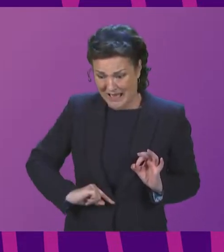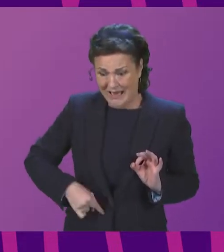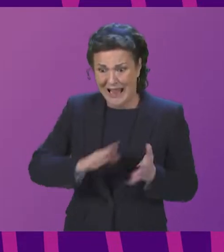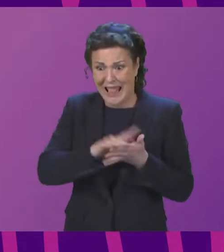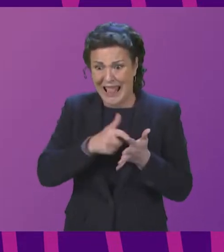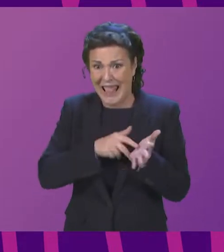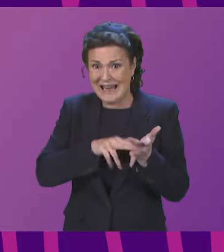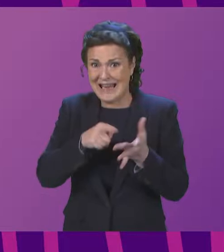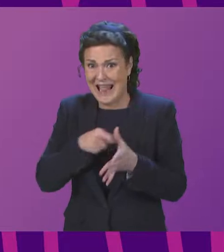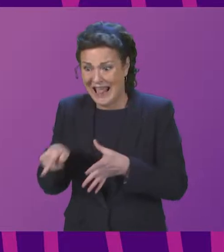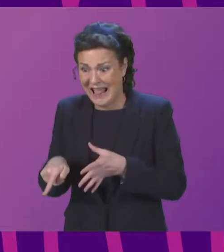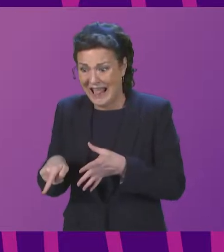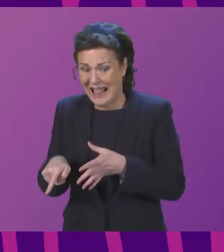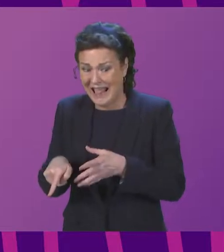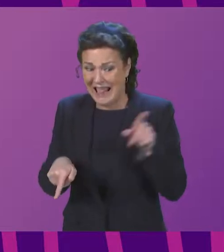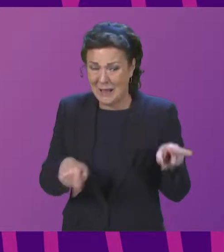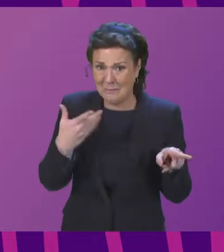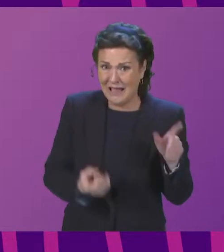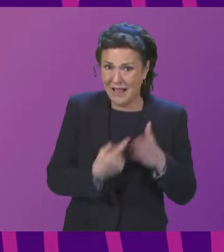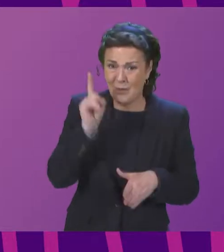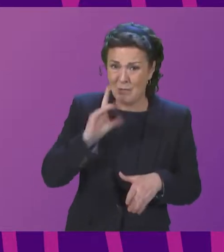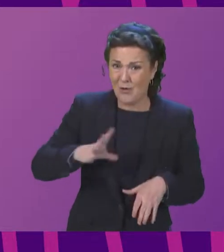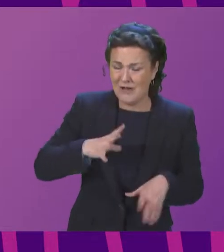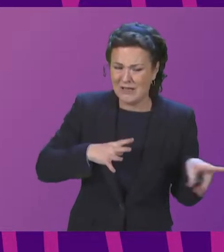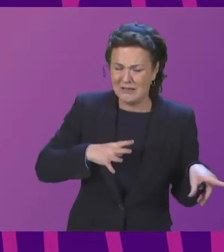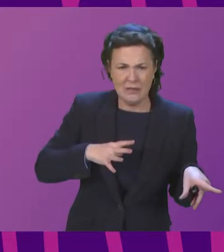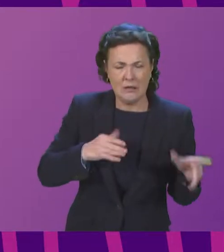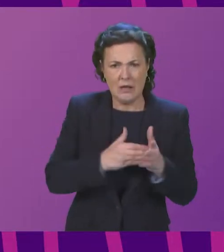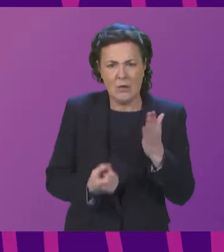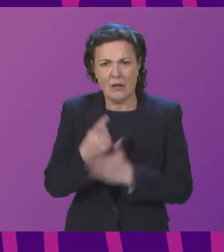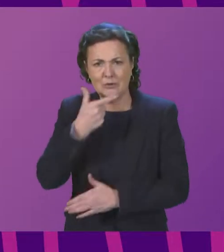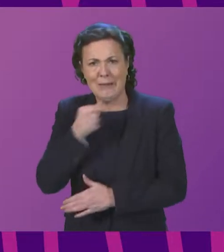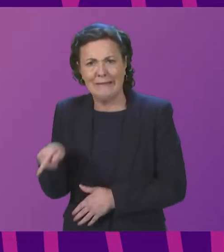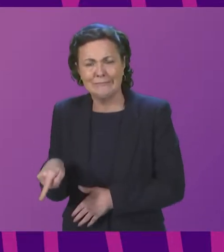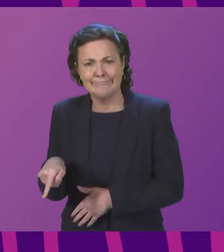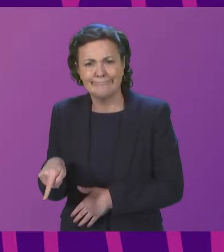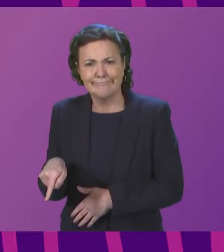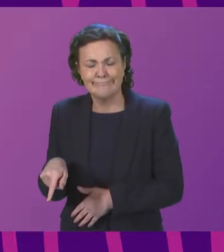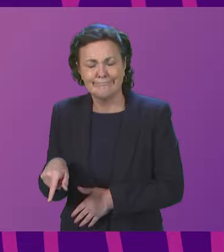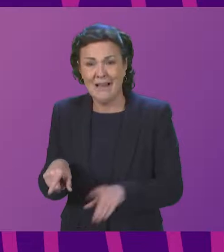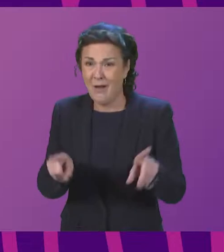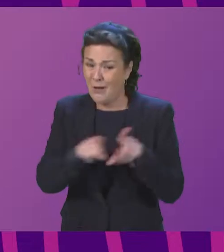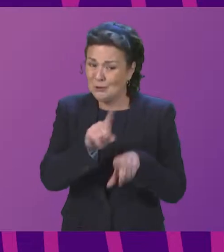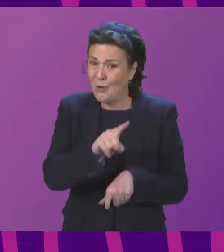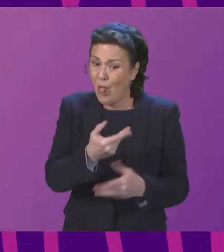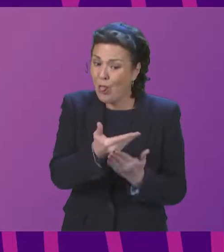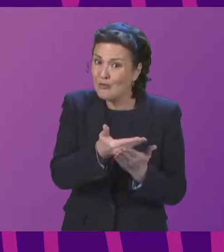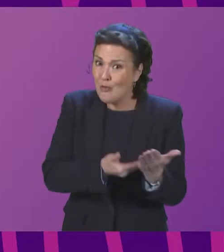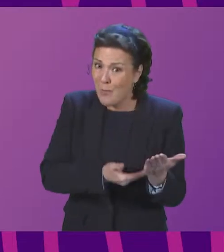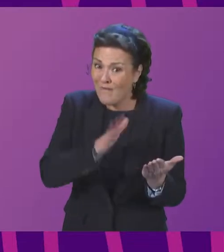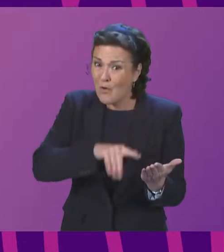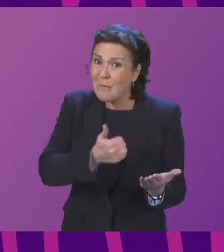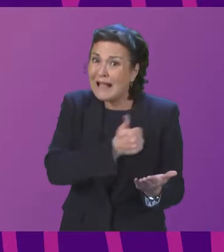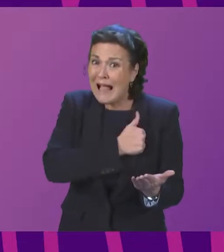which is now happening to the men and I think the the shoulders hospital report is absolutely eye-opening for us to have that